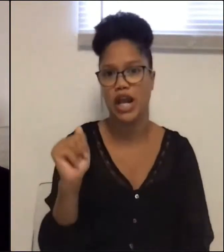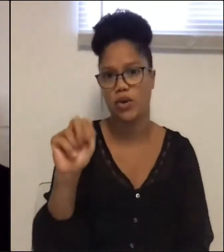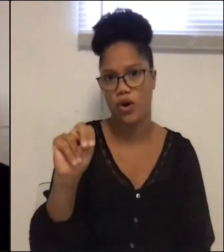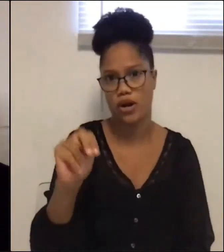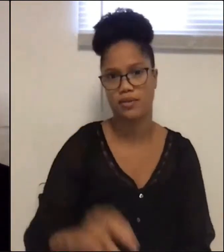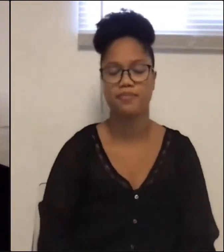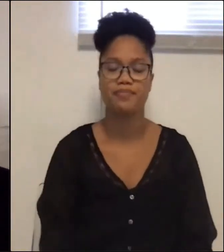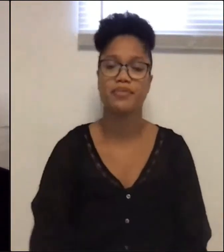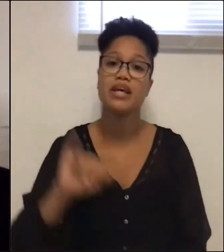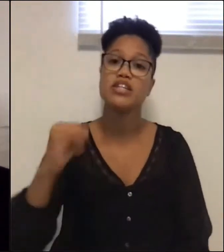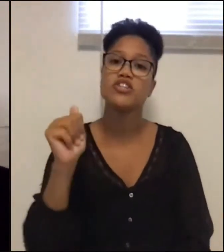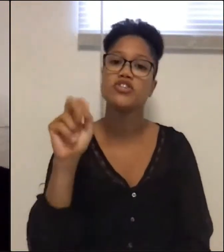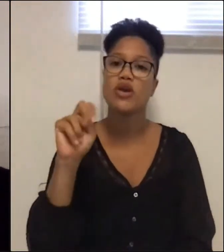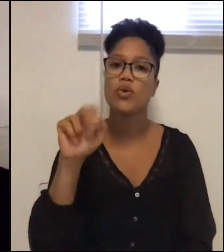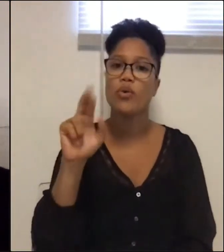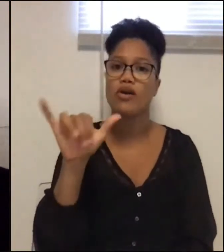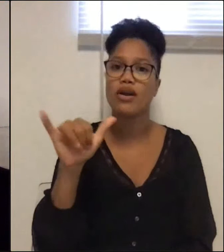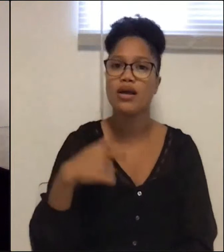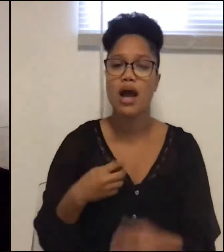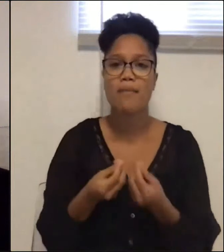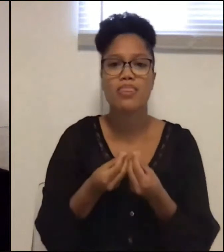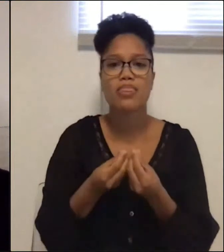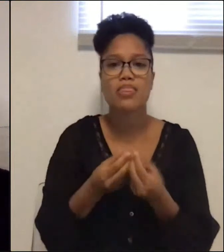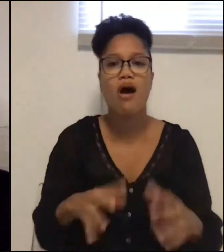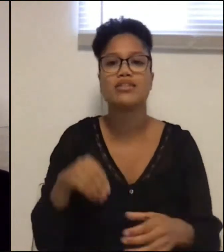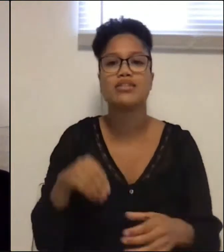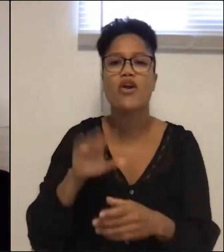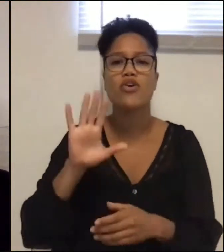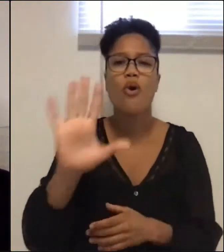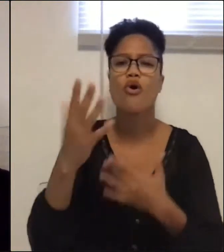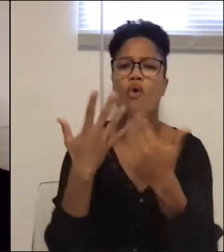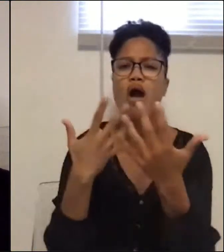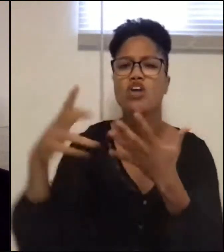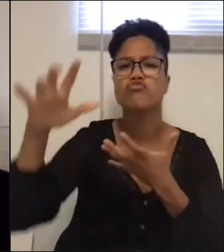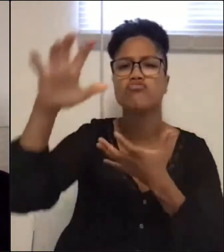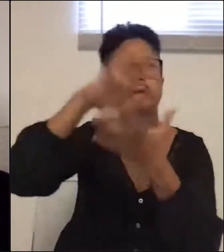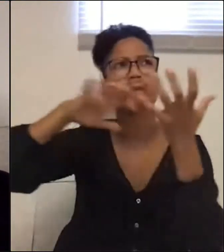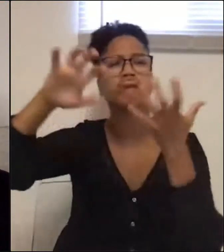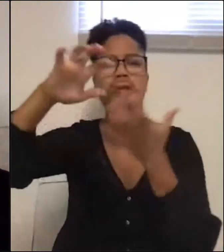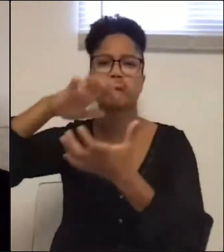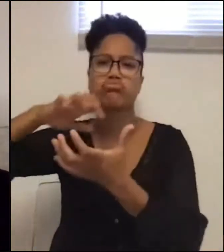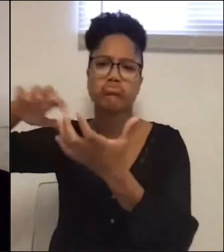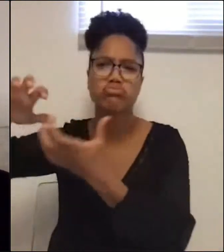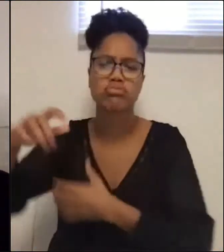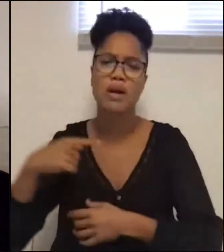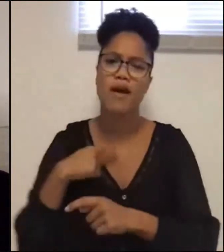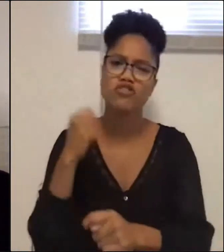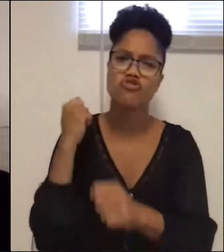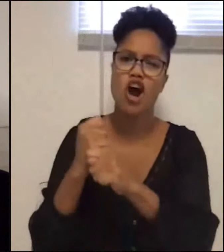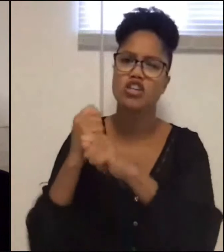January, I'm lost inside your industrial gray. My rig at the ready, my truck